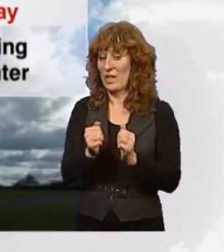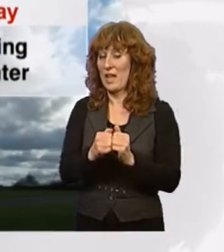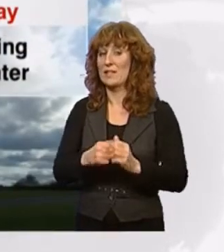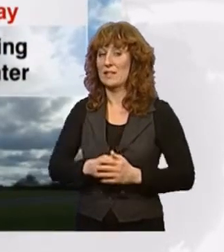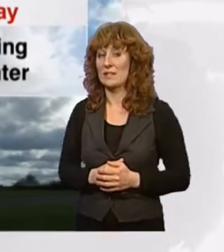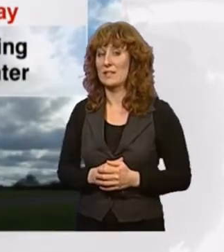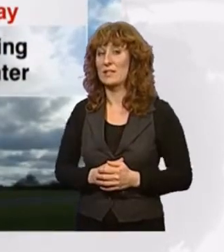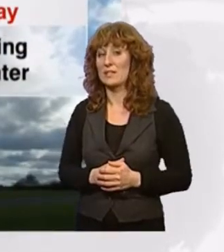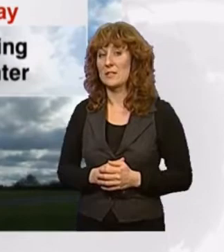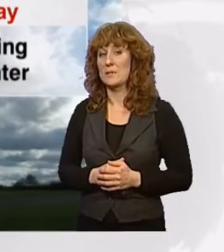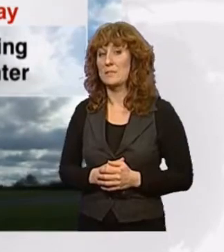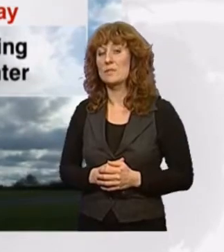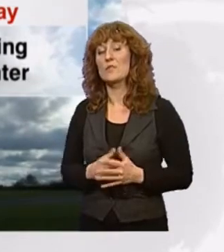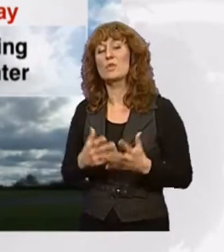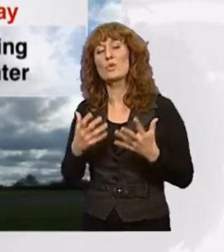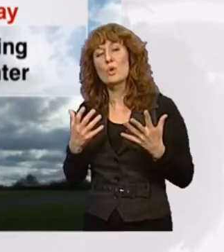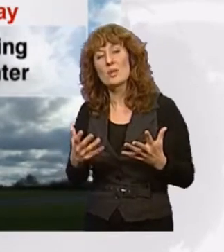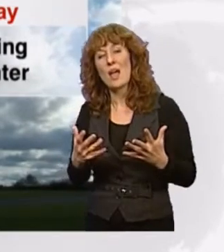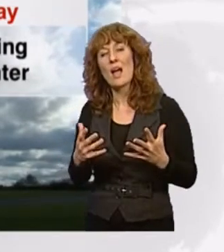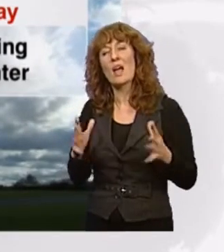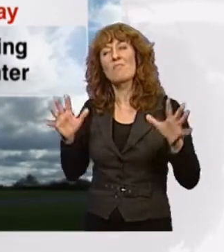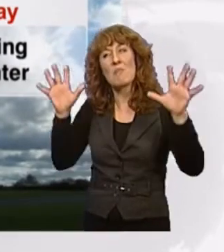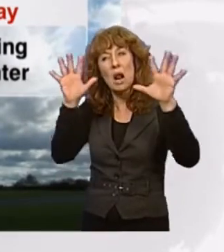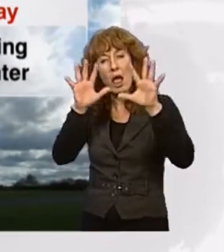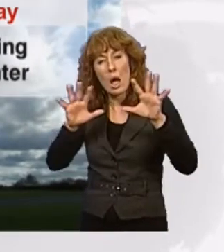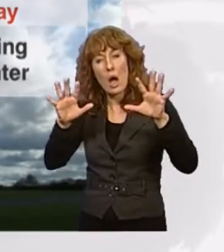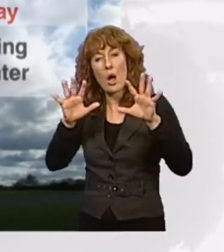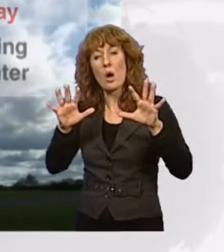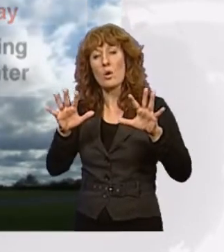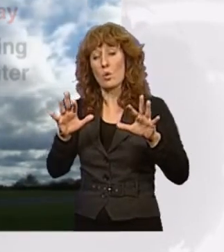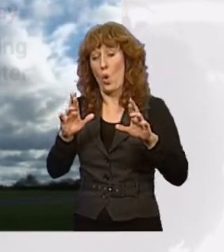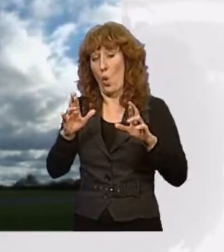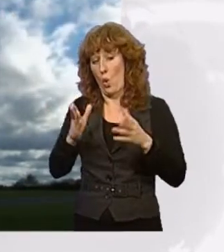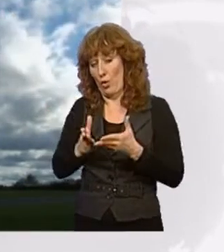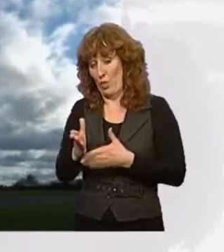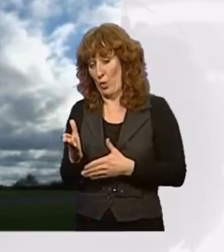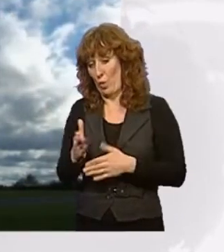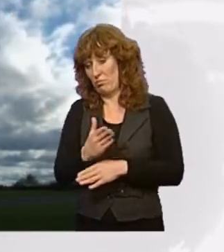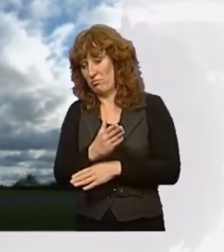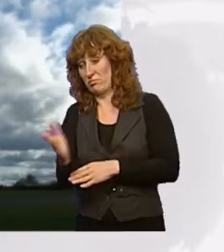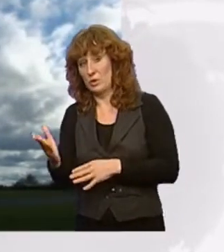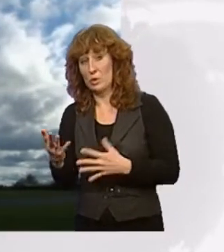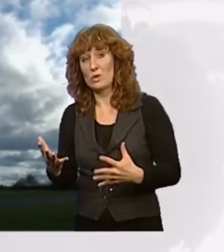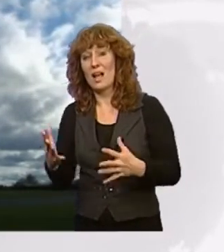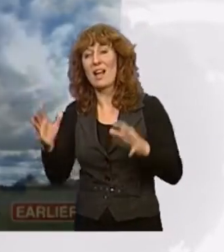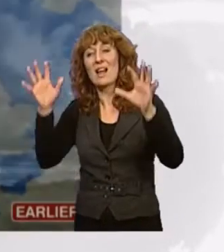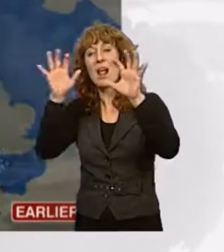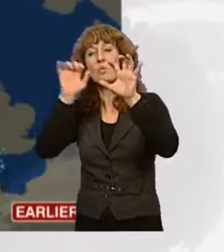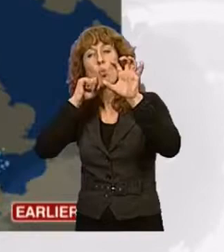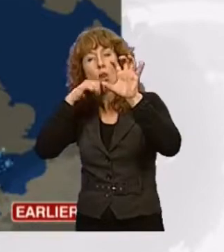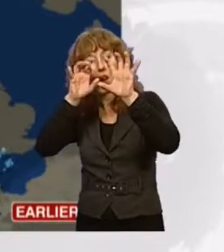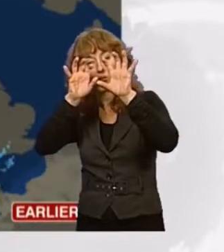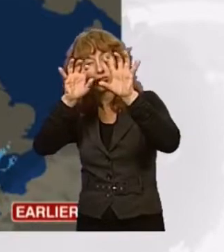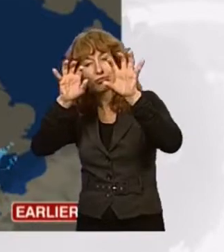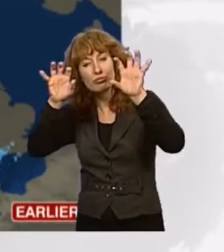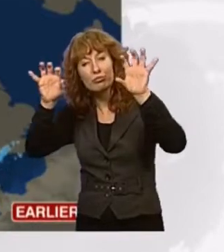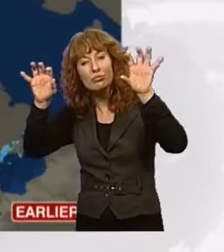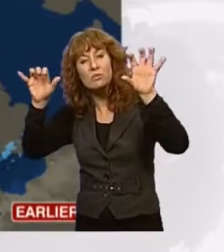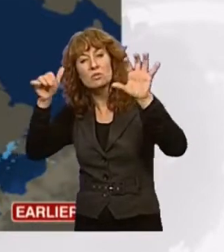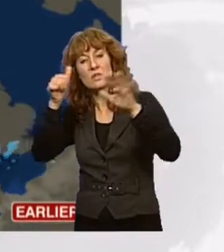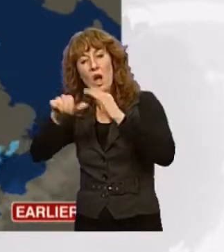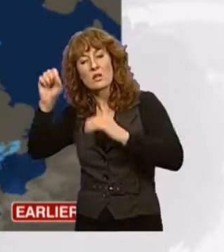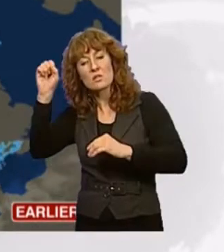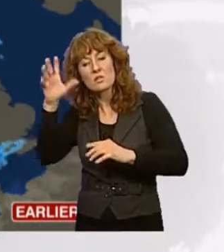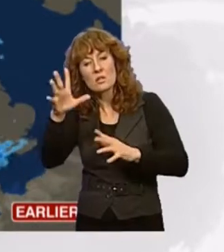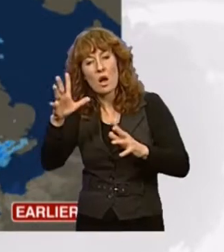think a positive note for today. It's been pretty cloudy and I'm hopeful that through the rest of the day the clouds will tend to break and the skies will tend to brighten.